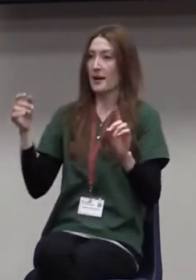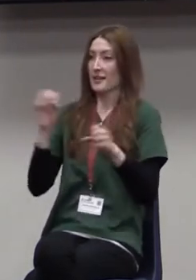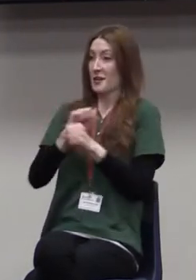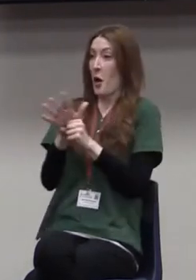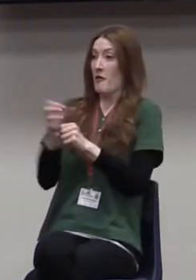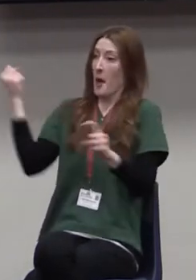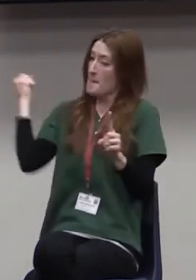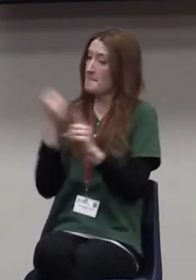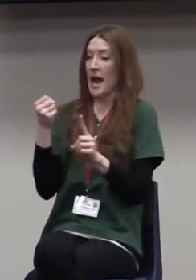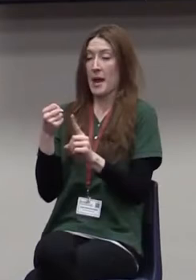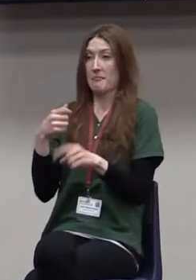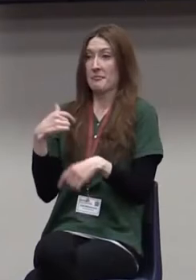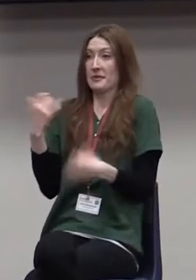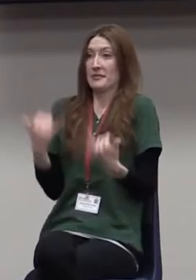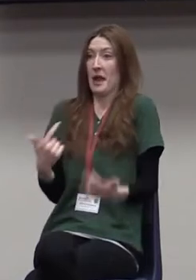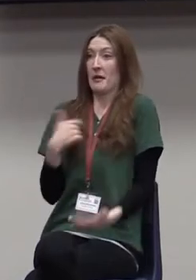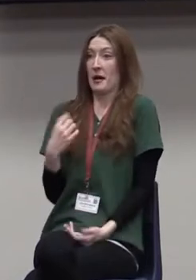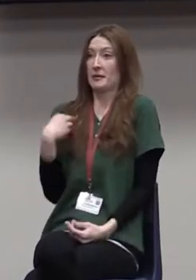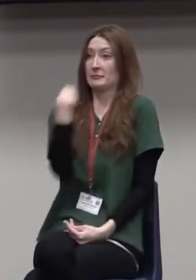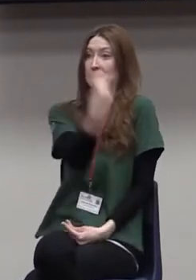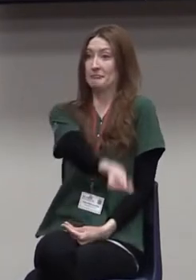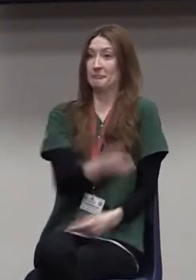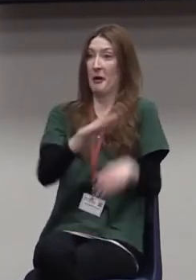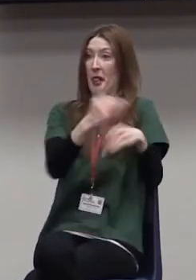We were willing to change in that moment.